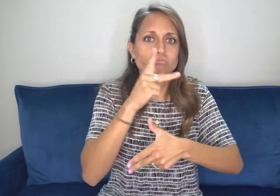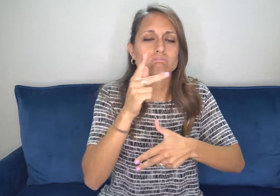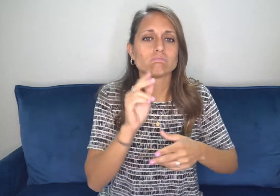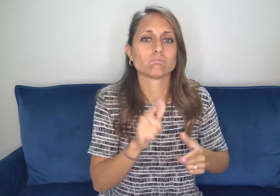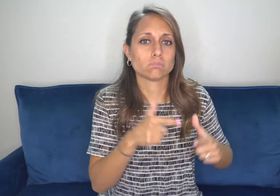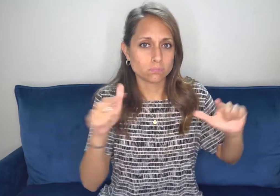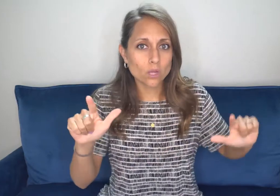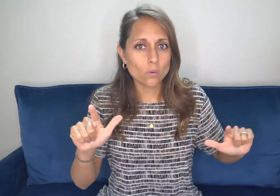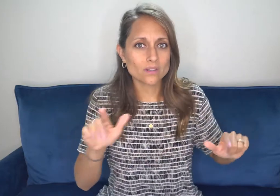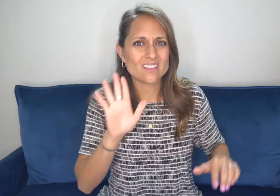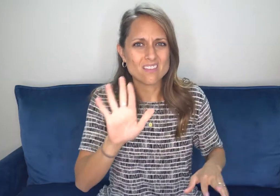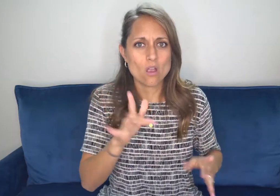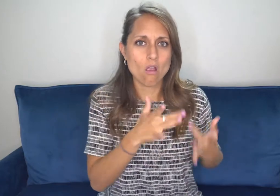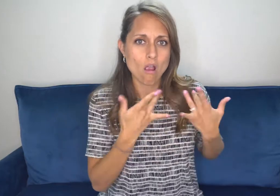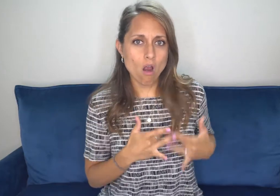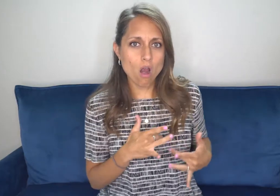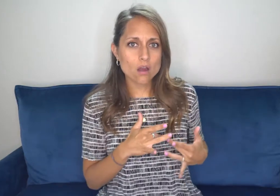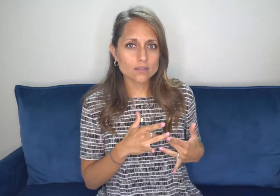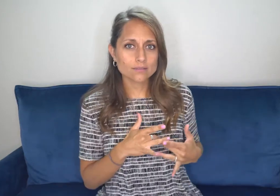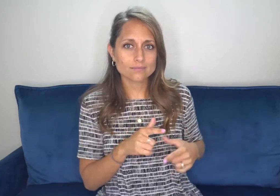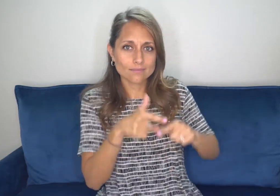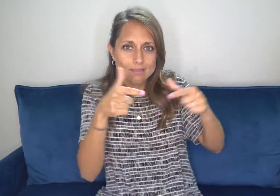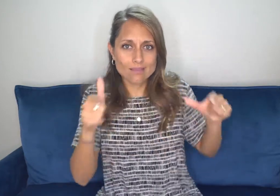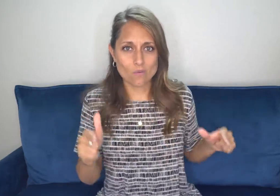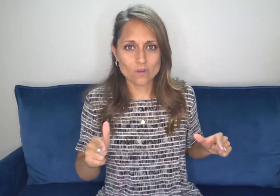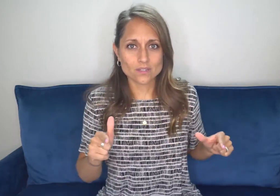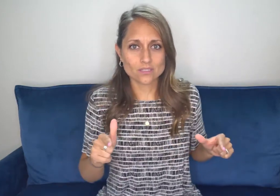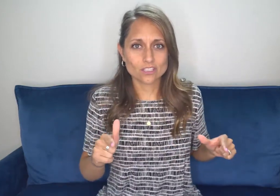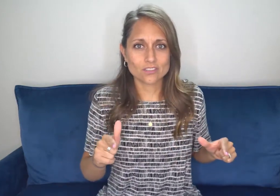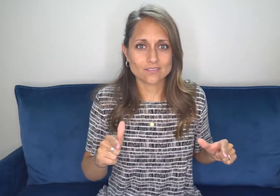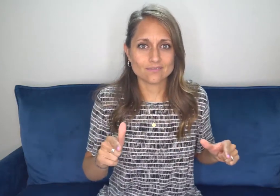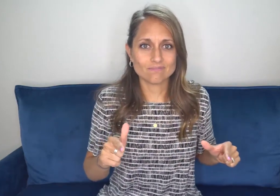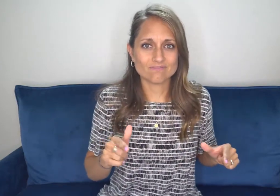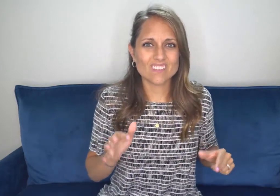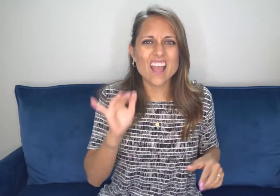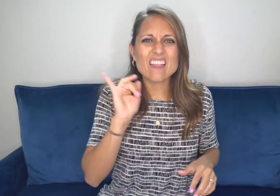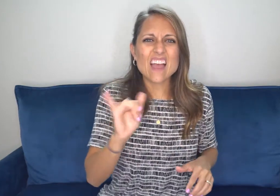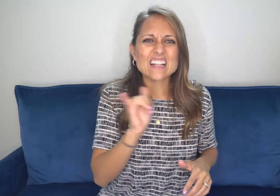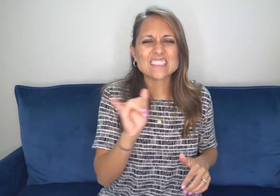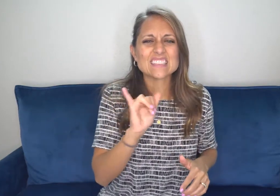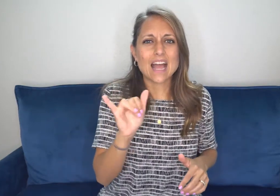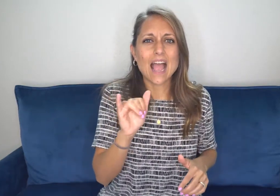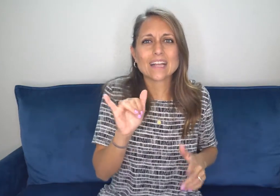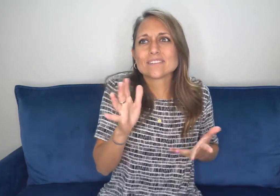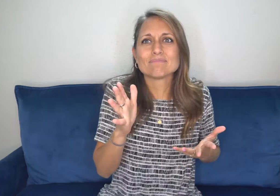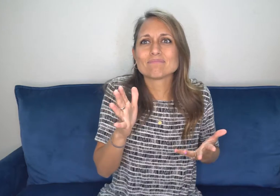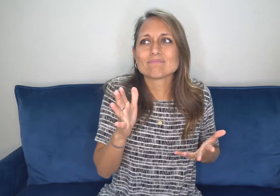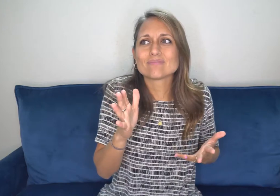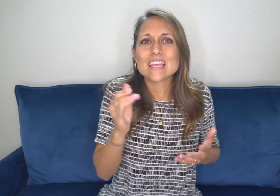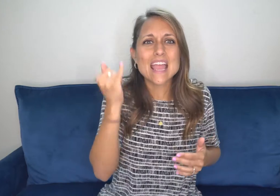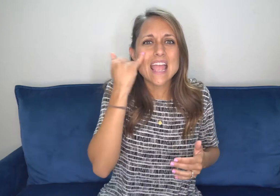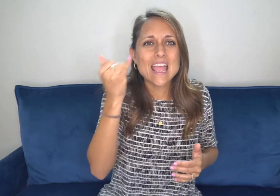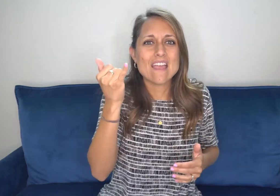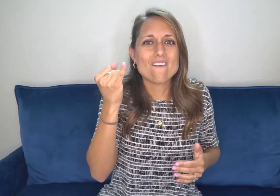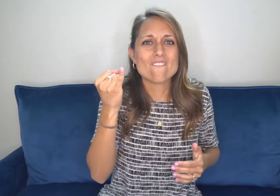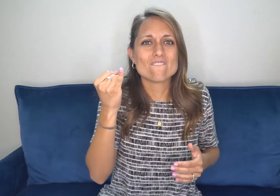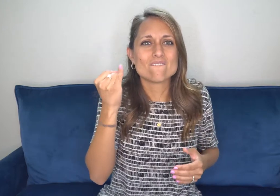people's primary mode of communication. It's oftentimes their heart language, if you will. Try to think like